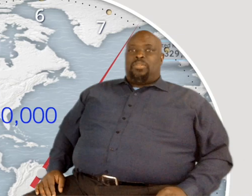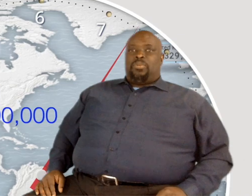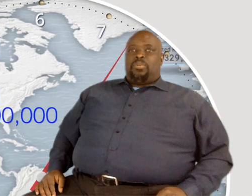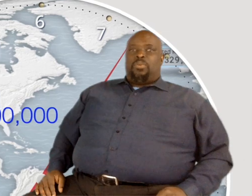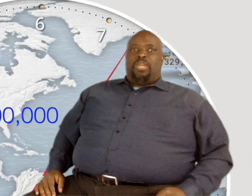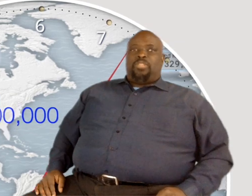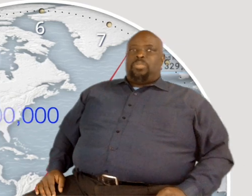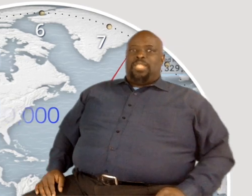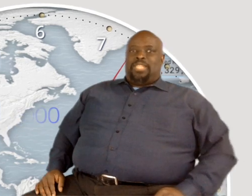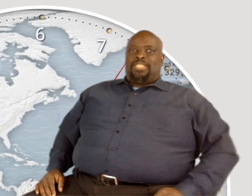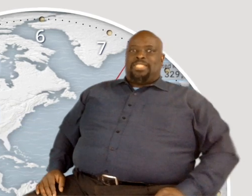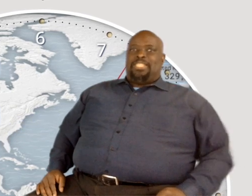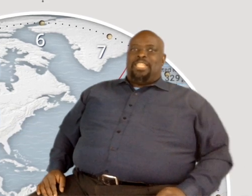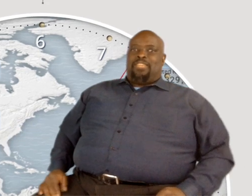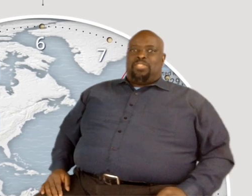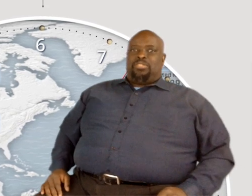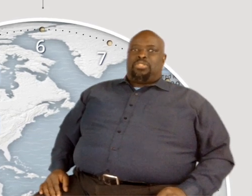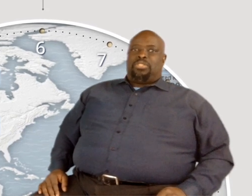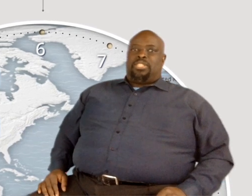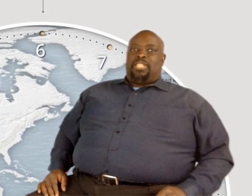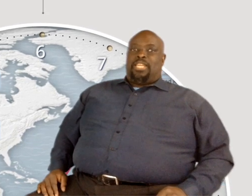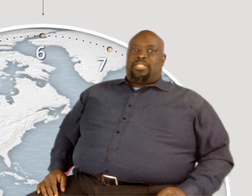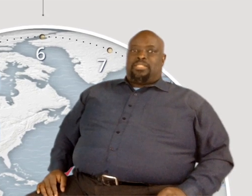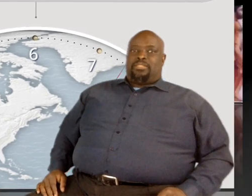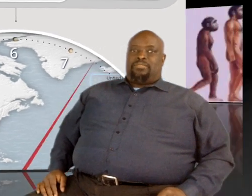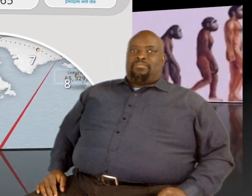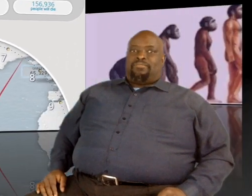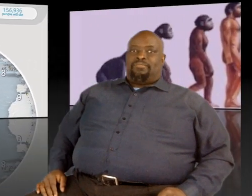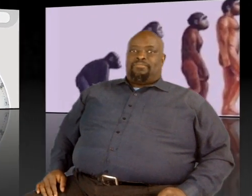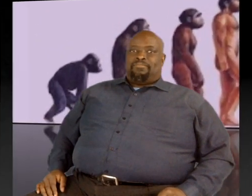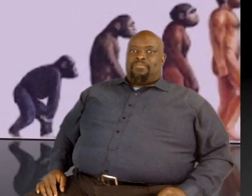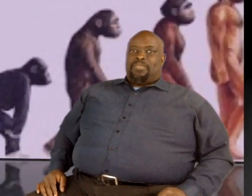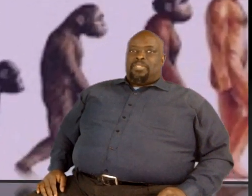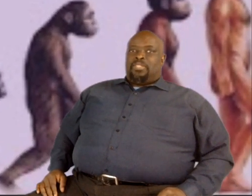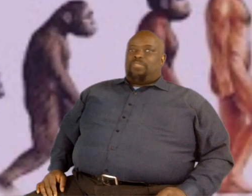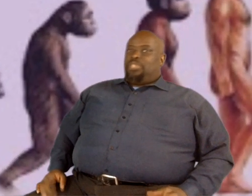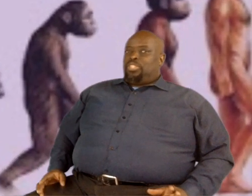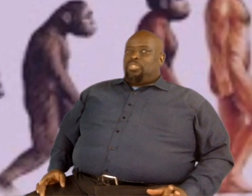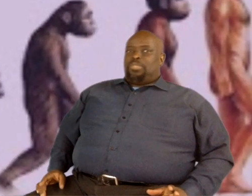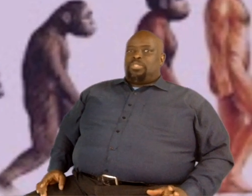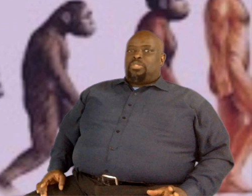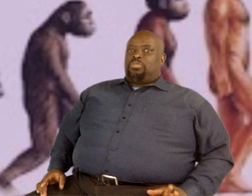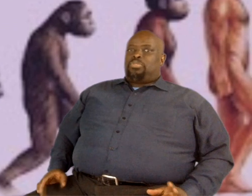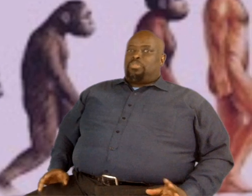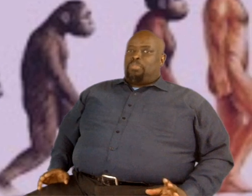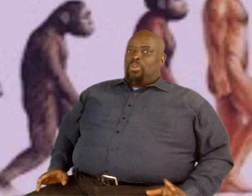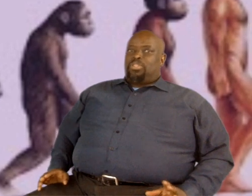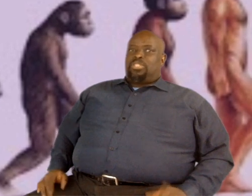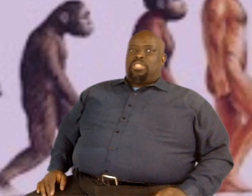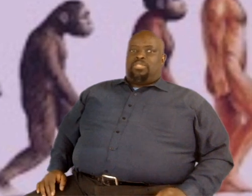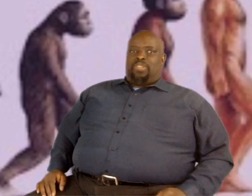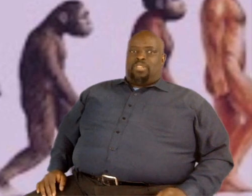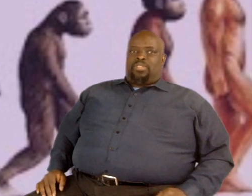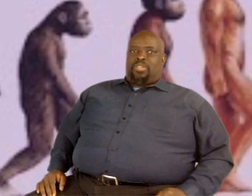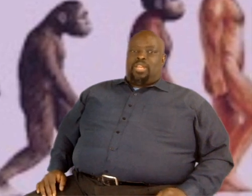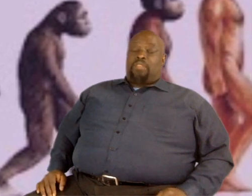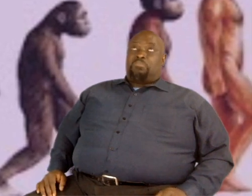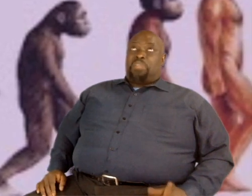why do we not see evolution in action? The first humans, who supposedly evolved around a